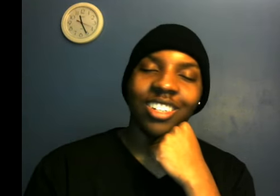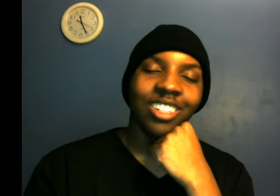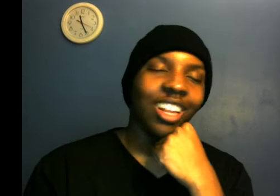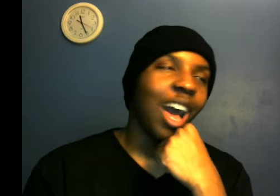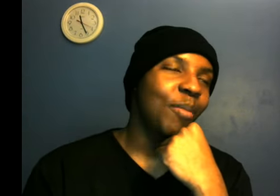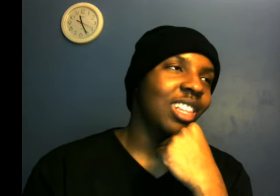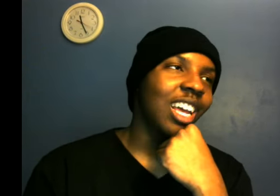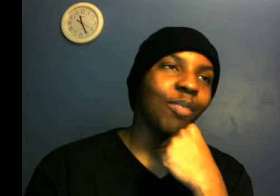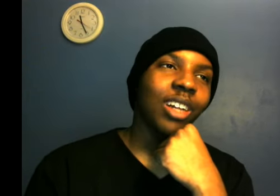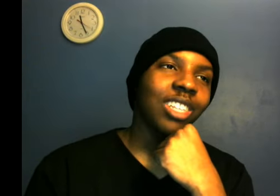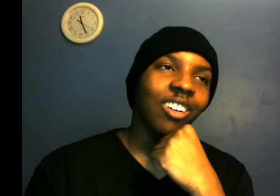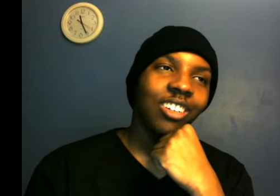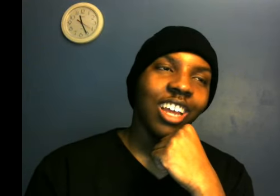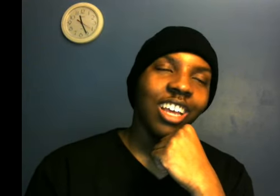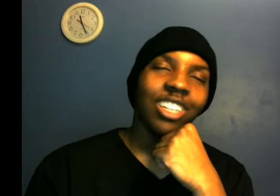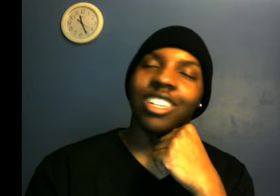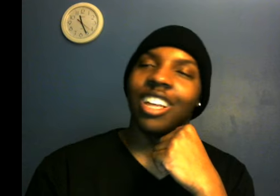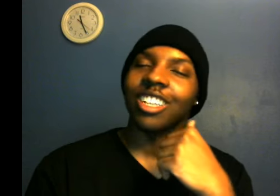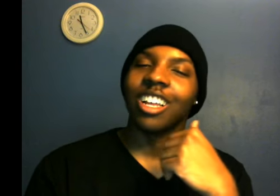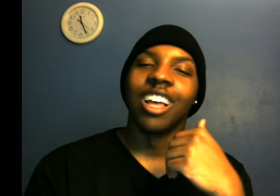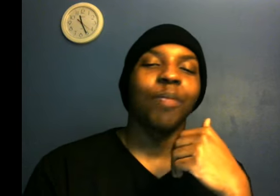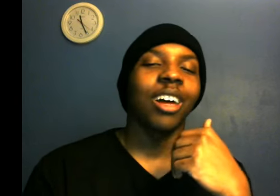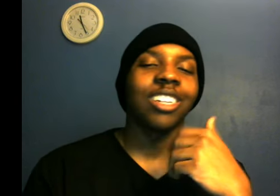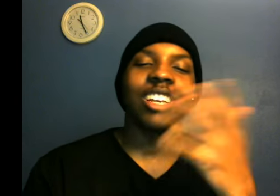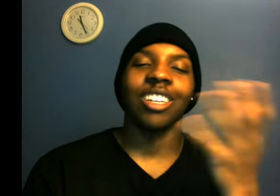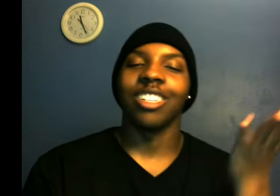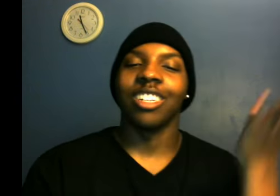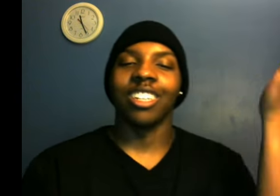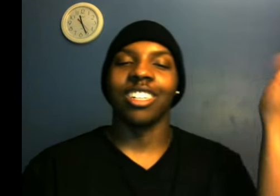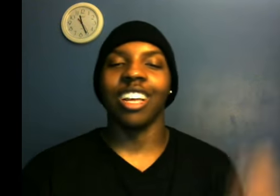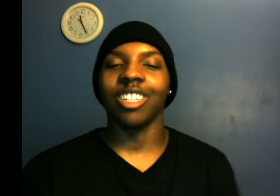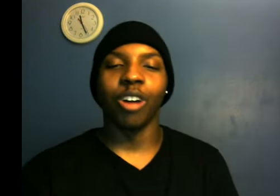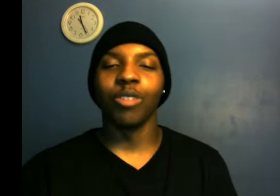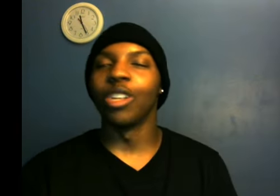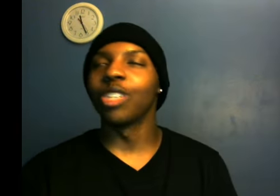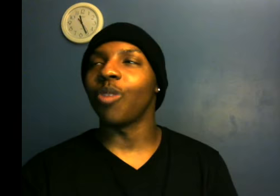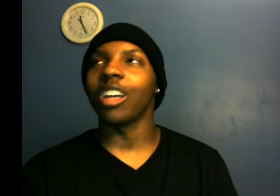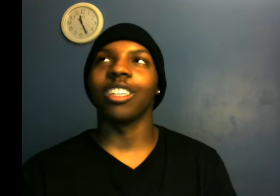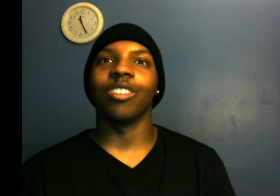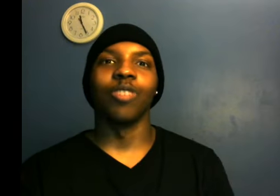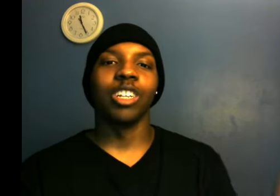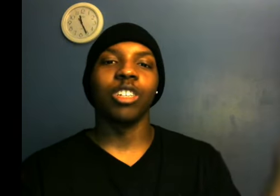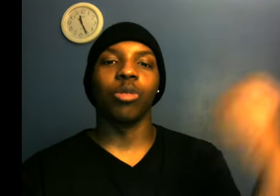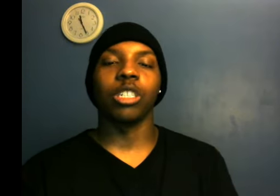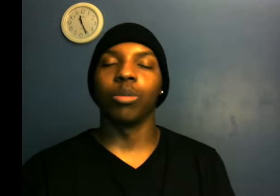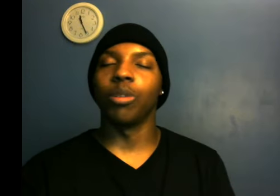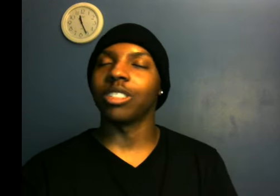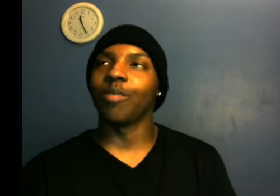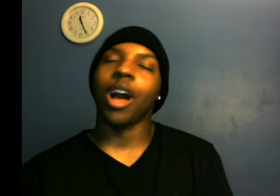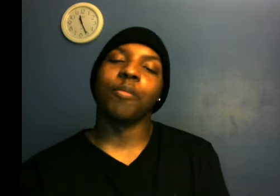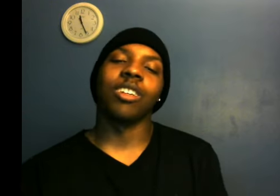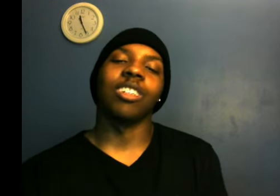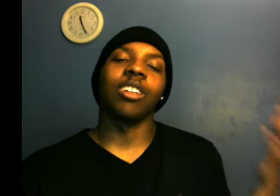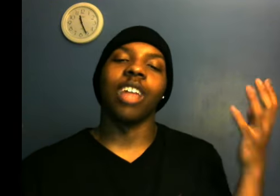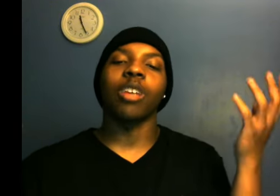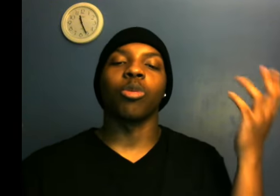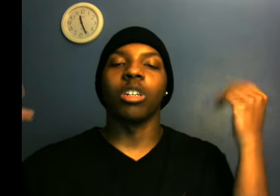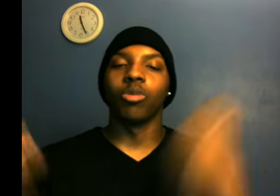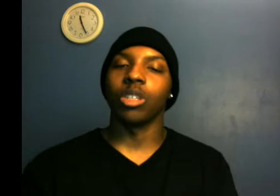thinking about that all day. I'm like, that's the only reason why they released Reggie Bush in my team. That's one of the reasons